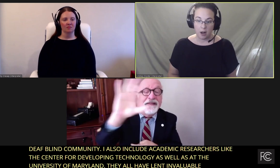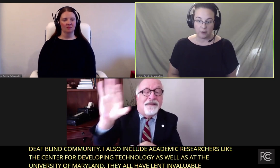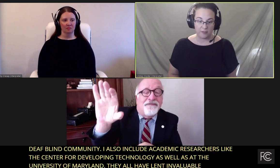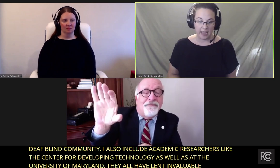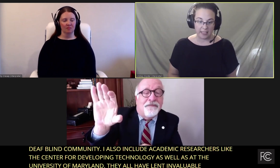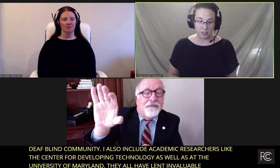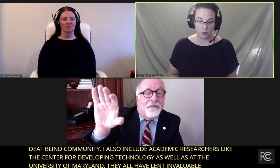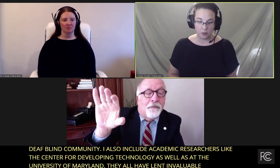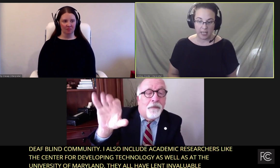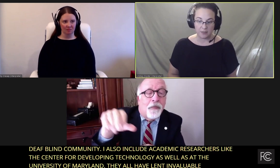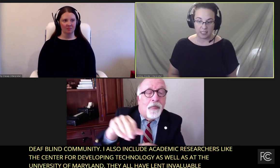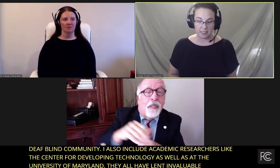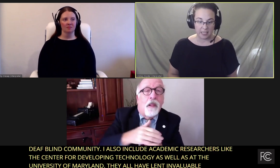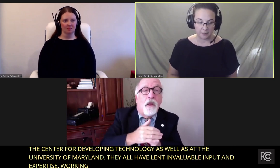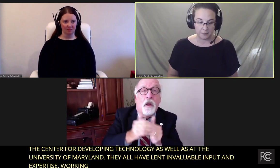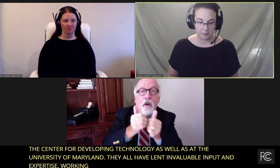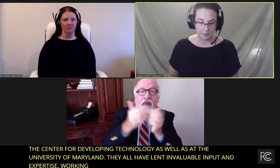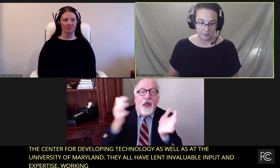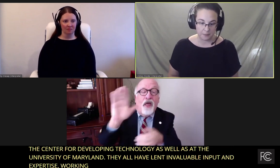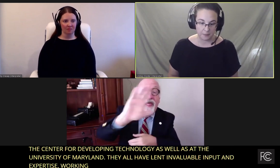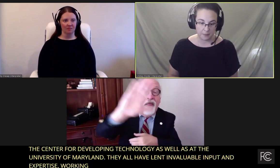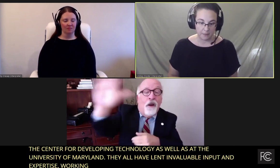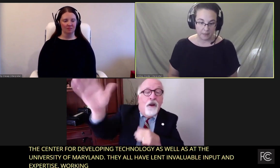,200 filings to the FCC.